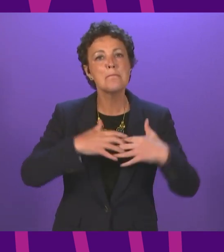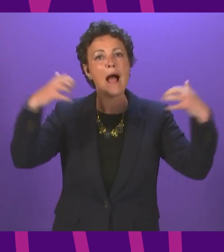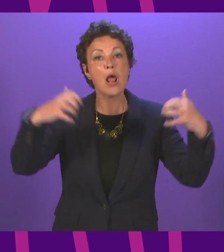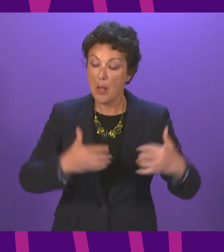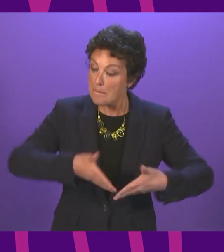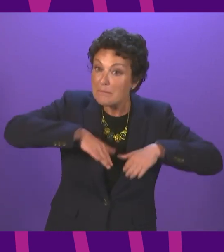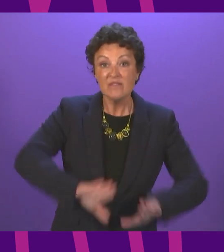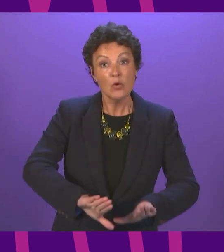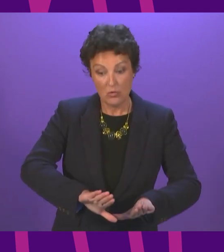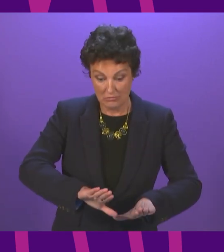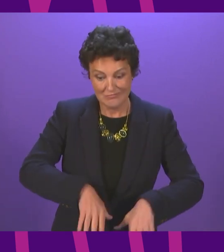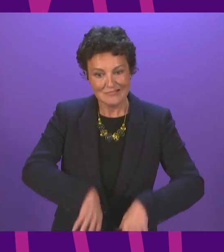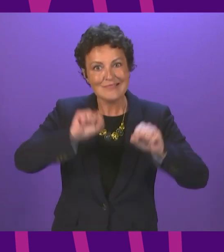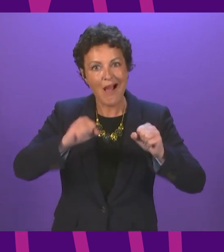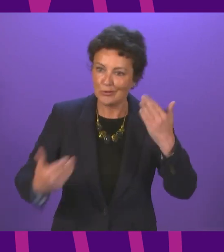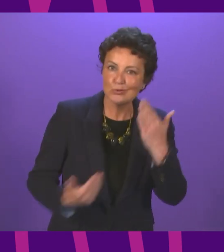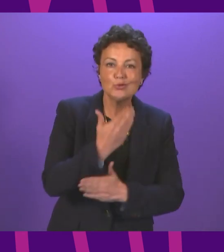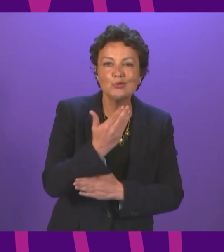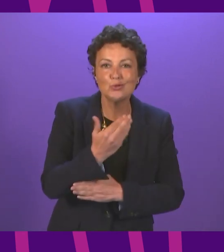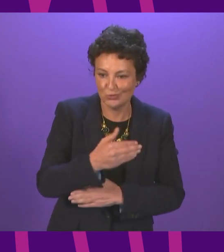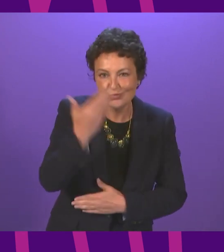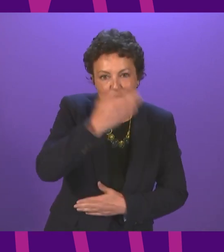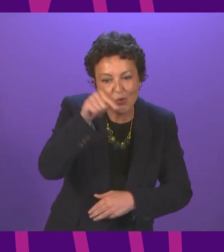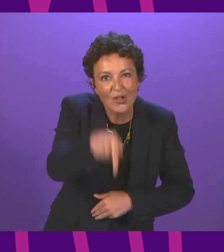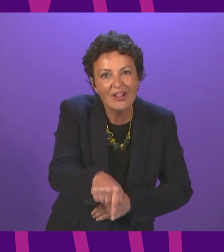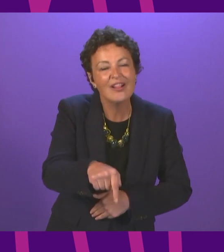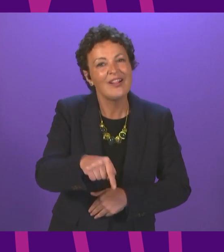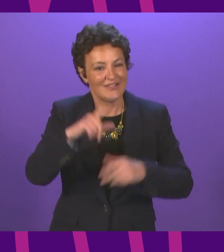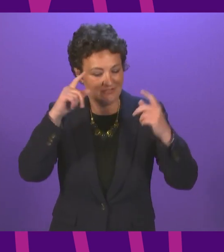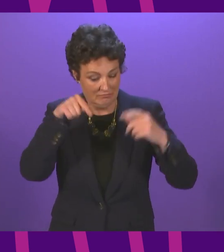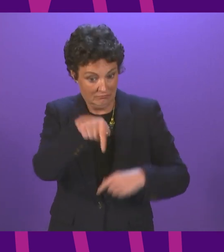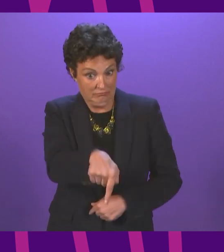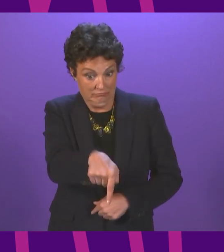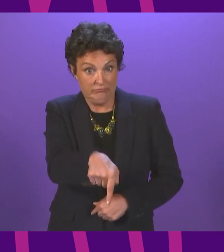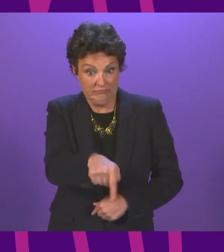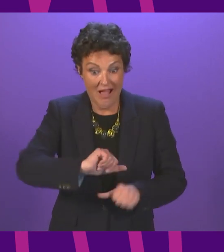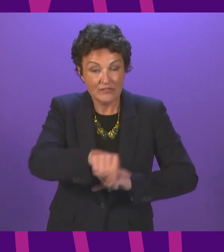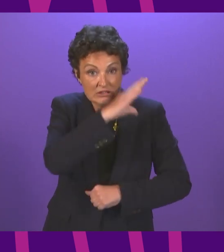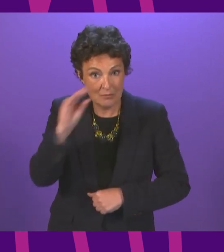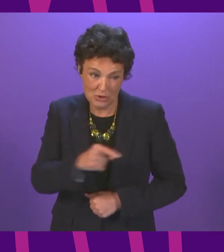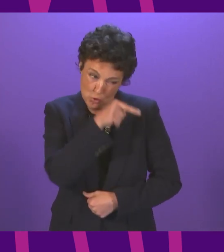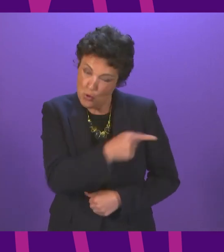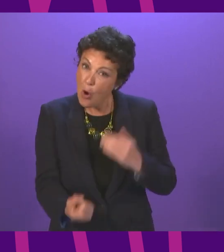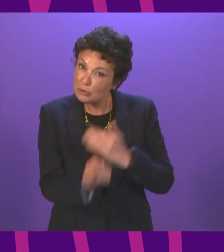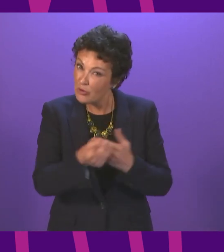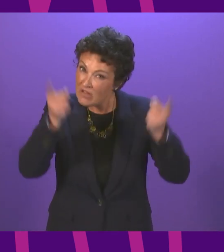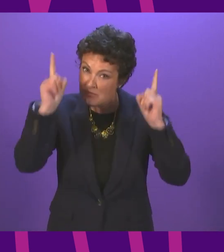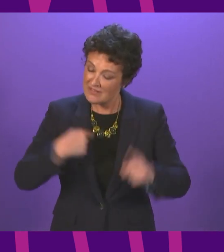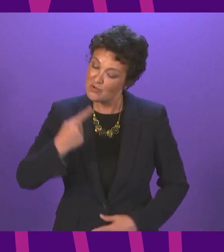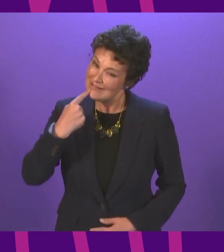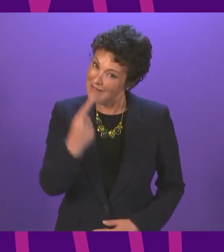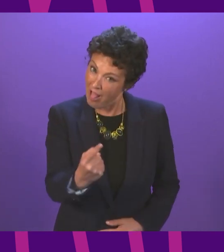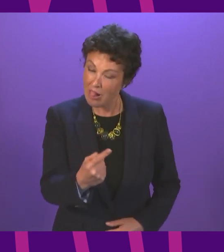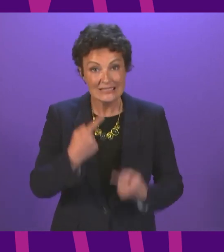courses start next term, for the First Minister to give young people and teachers who have faced so much uncertainty over the last year a clear